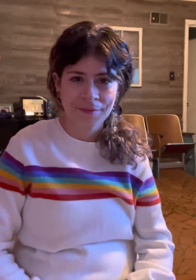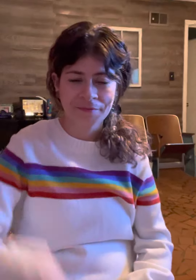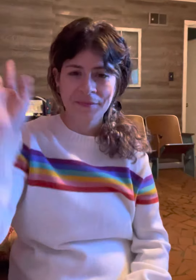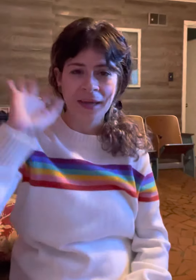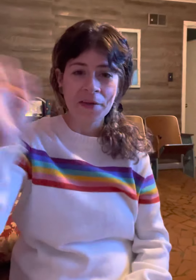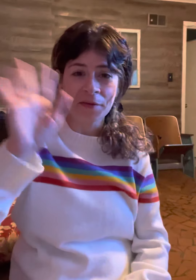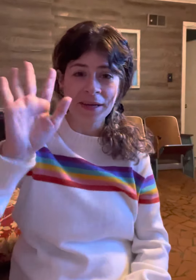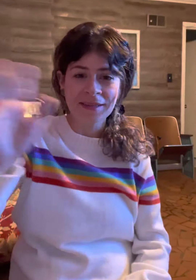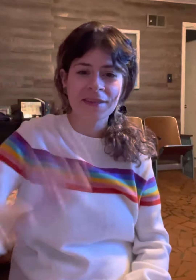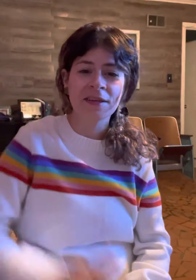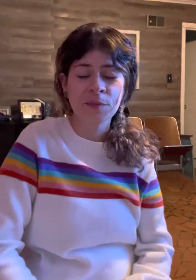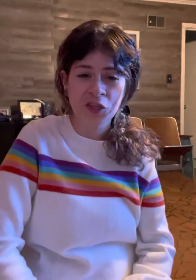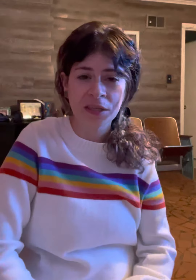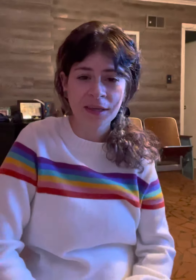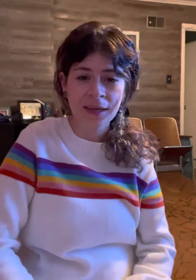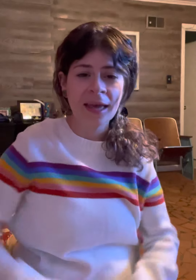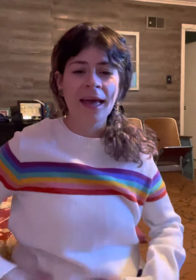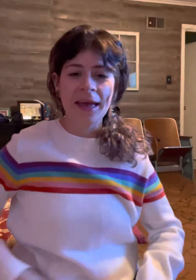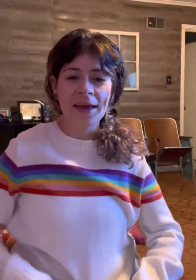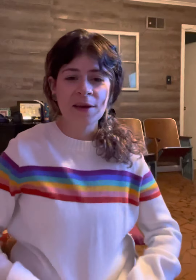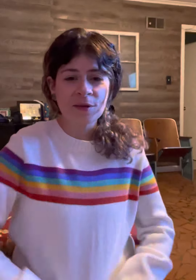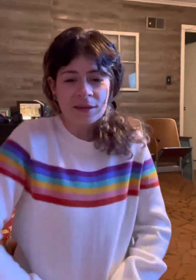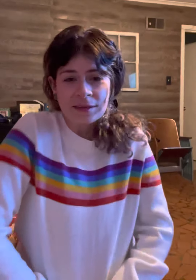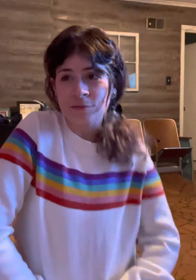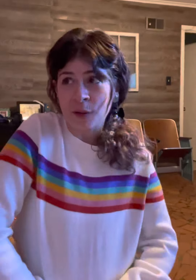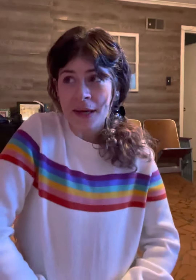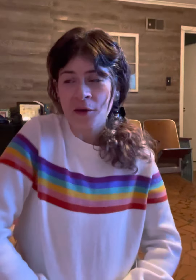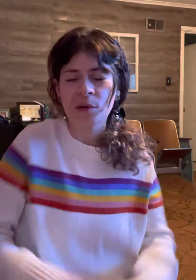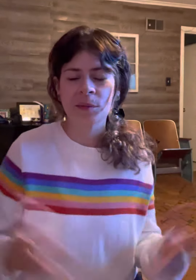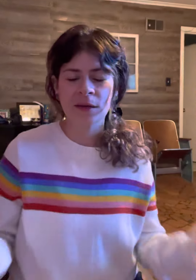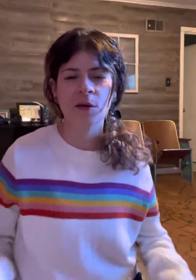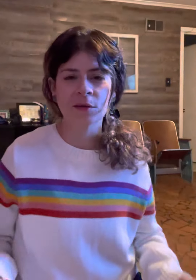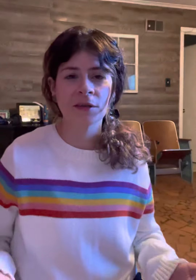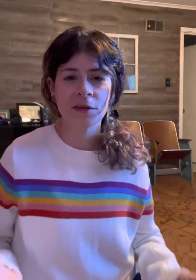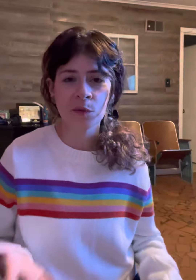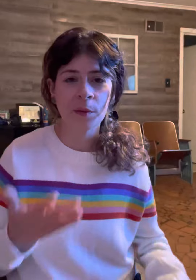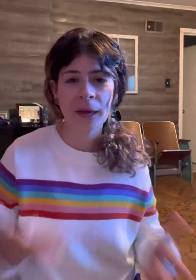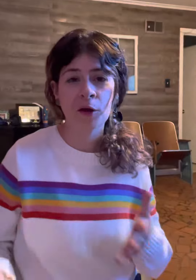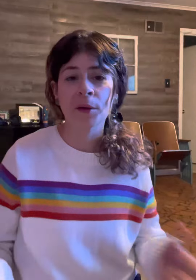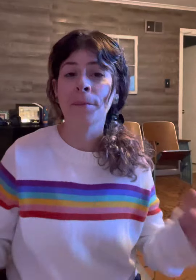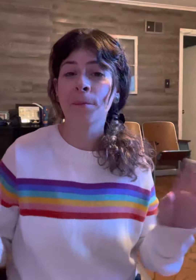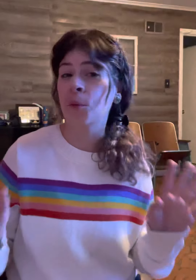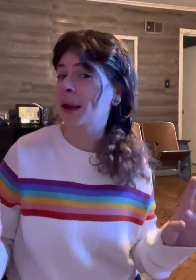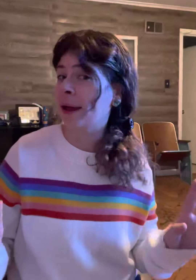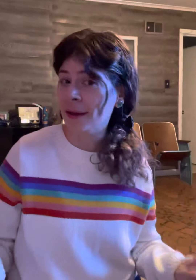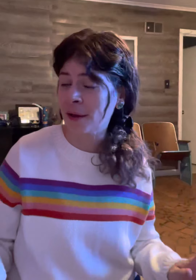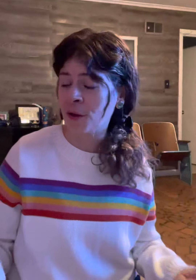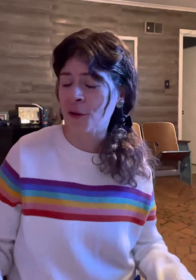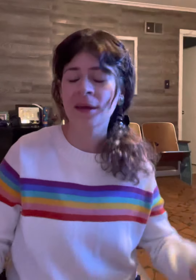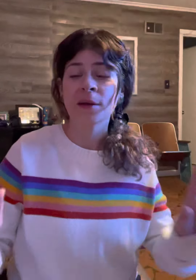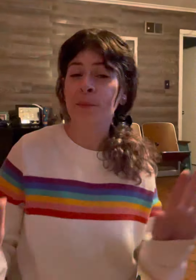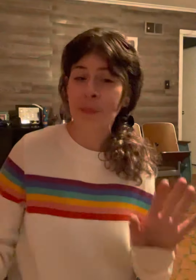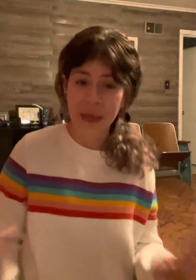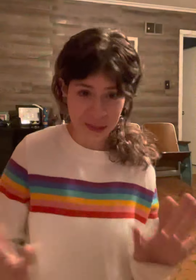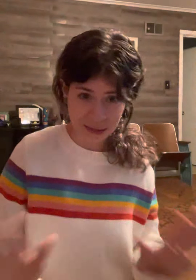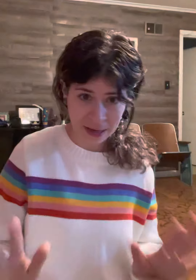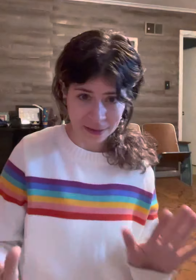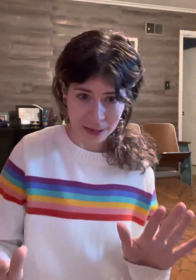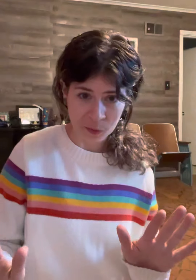Hey friends, it's Ms. Sheila, and right now I'm going to talk to you about what I call baby sign language,